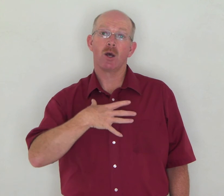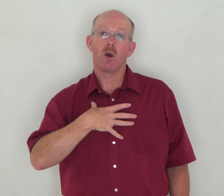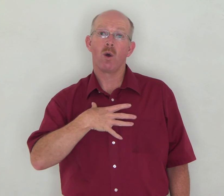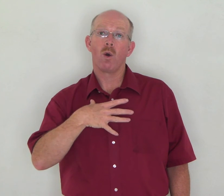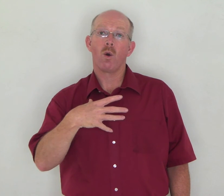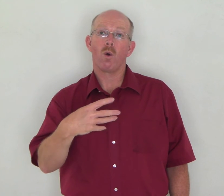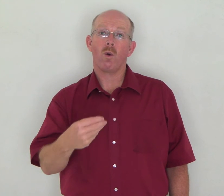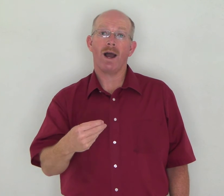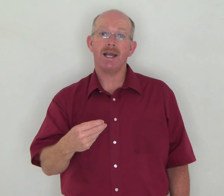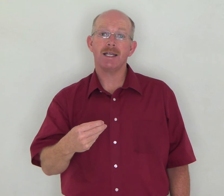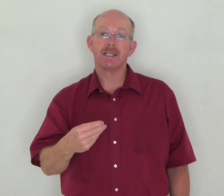White.